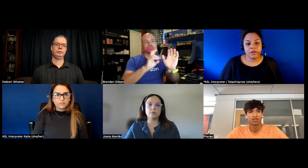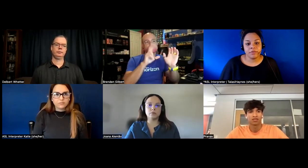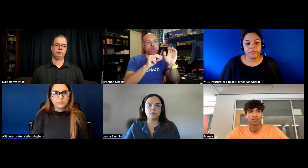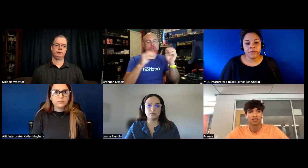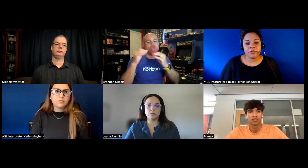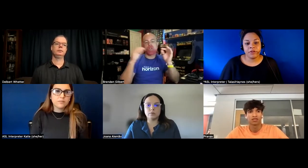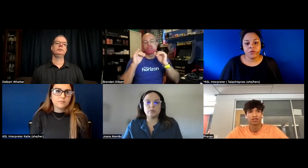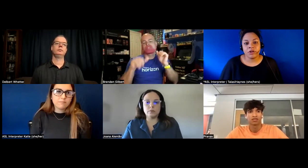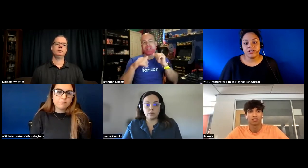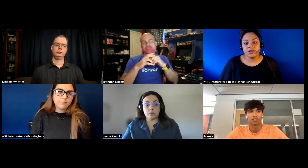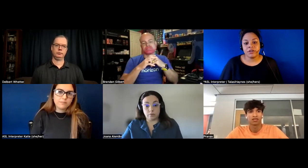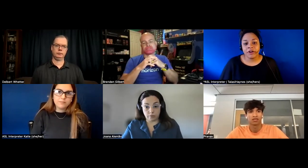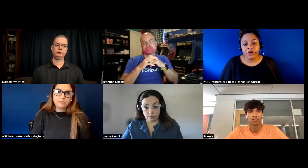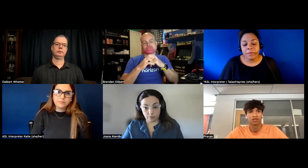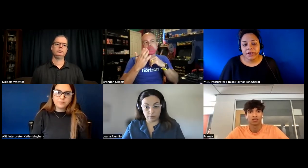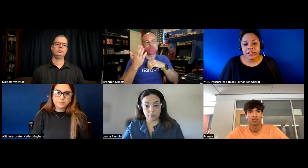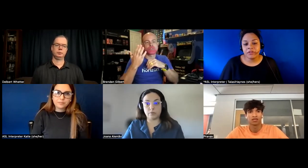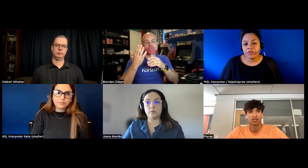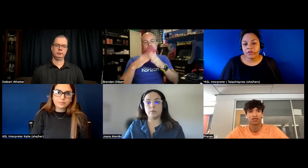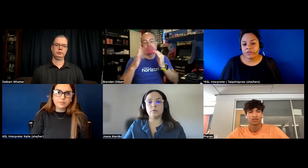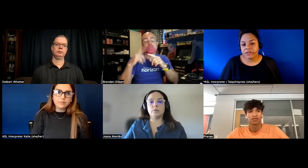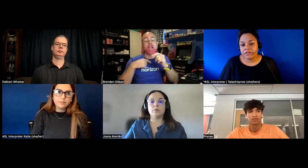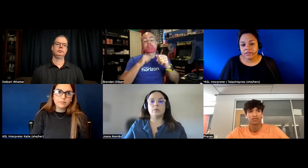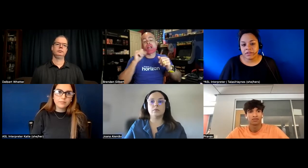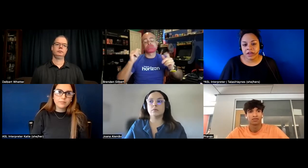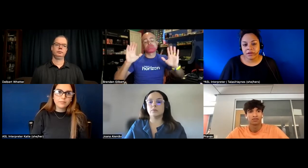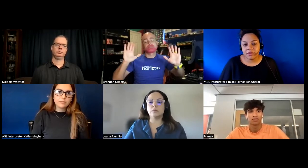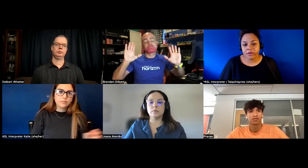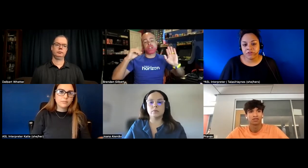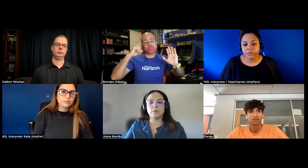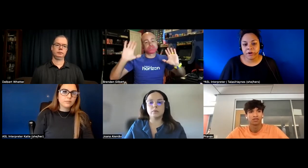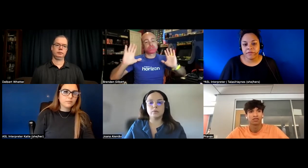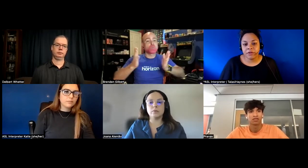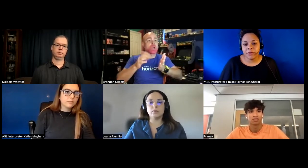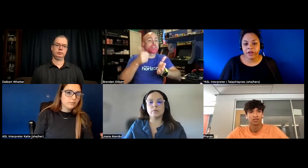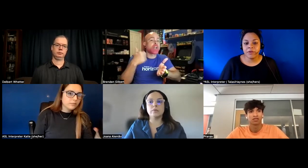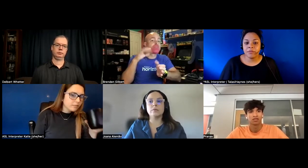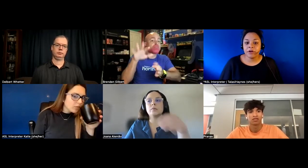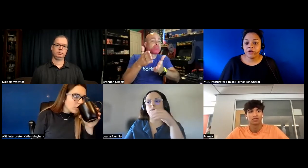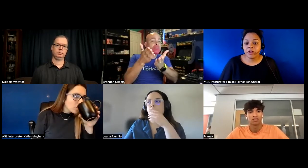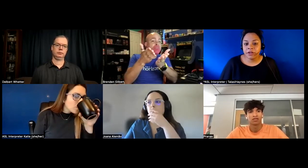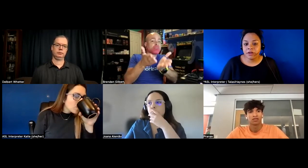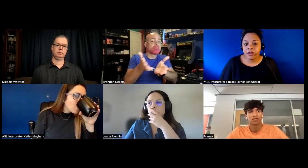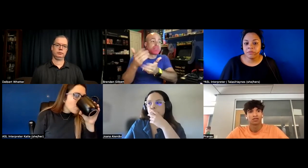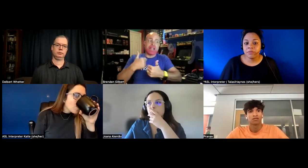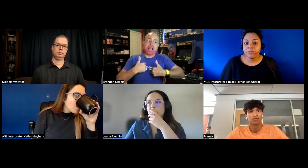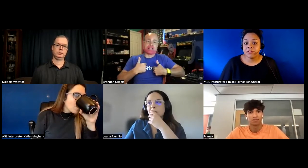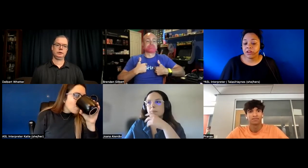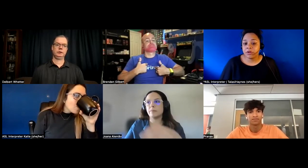maybe they don't want to hire a company there's a lot of resistance in that i'm sure that's part of it but i'm not part of the government um does anyone